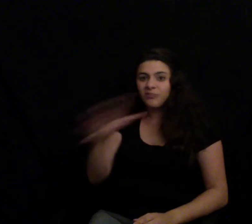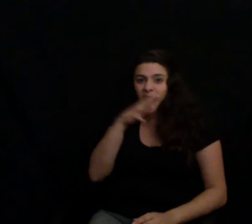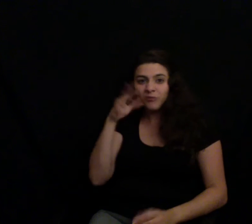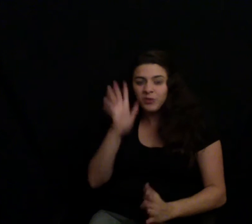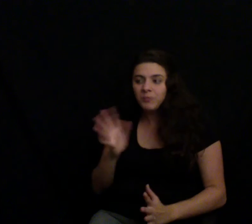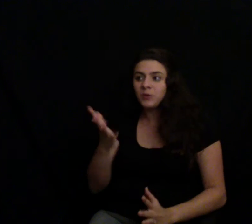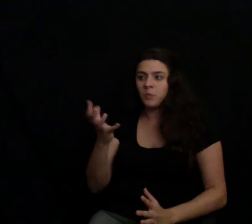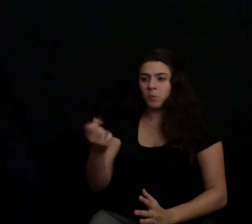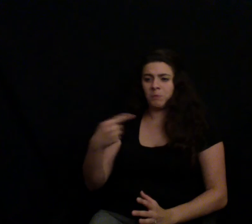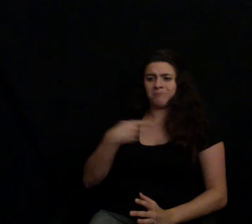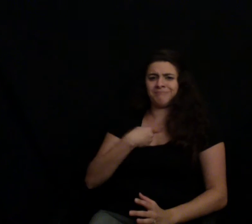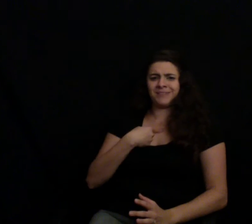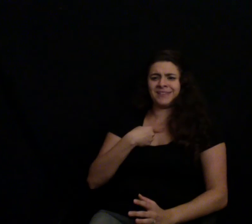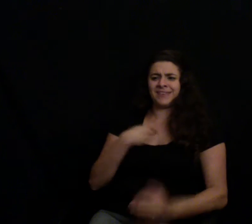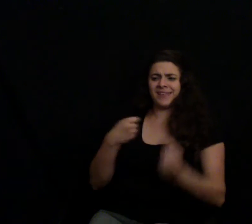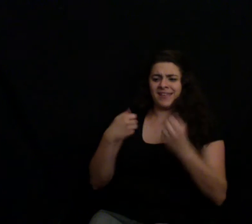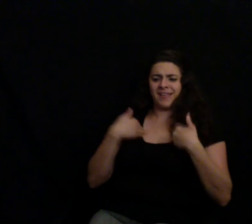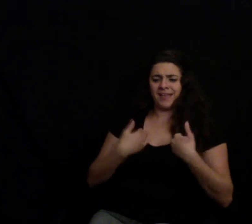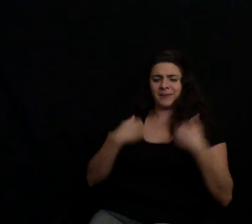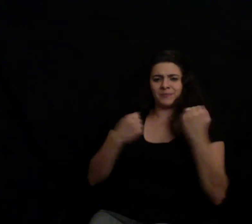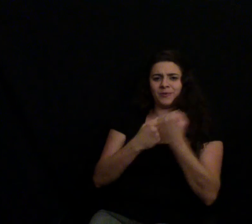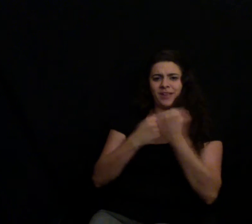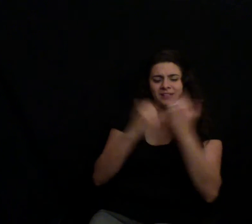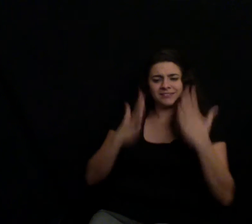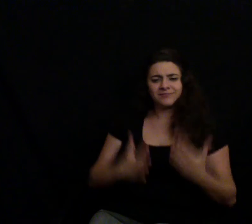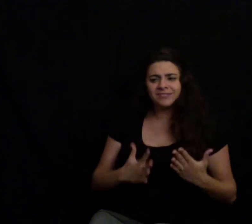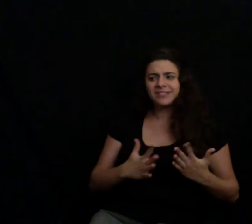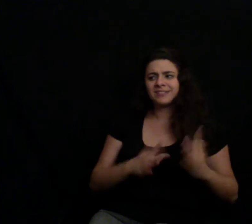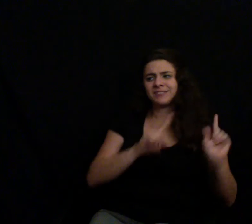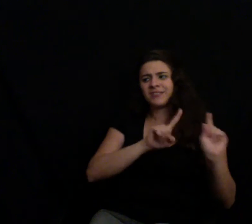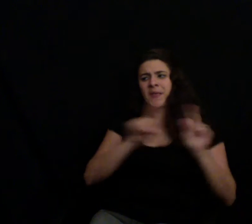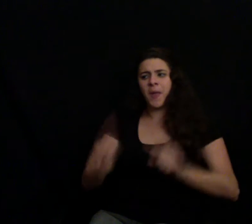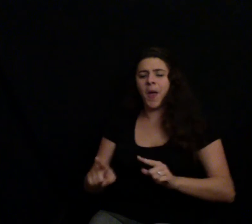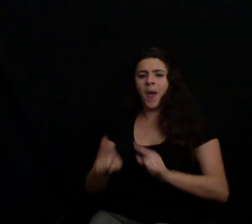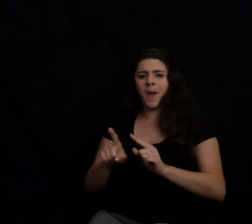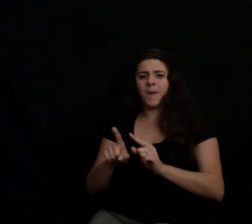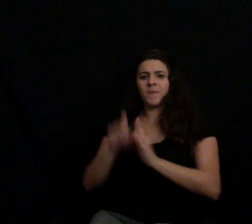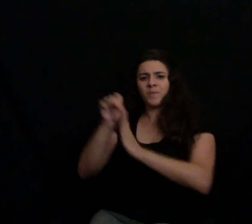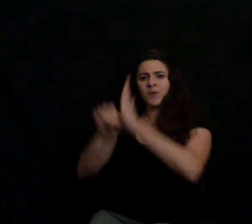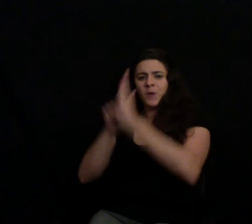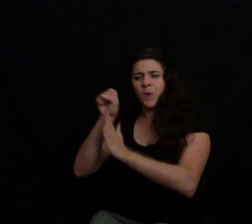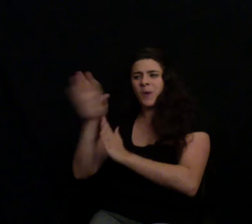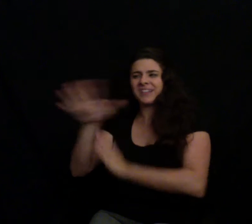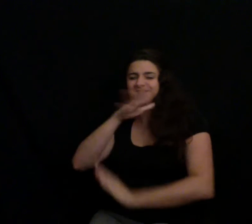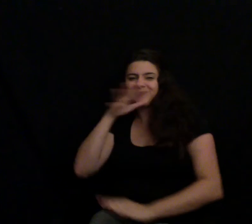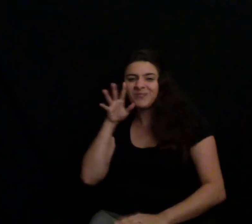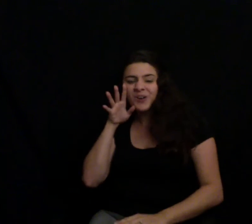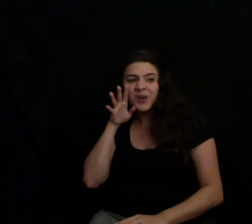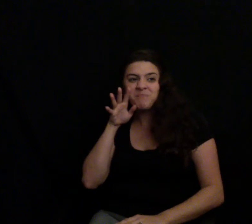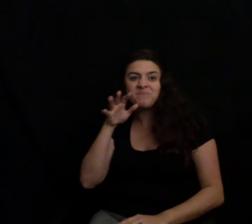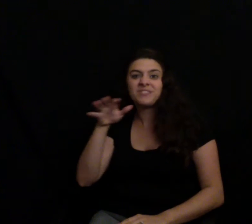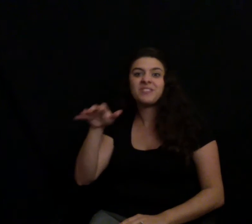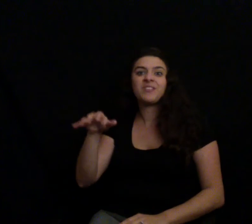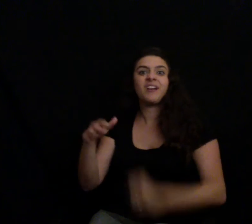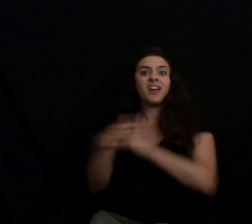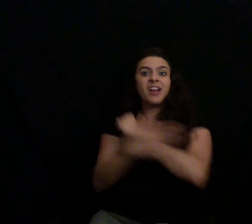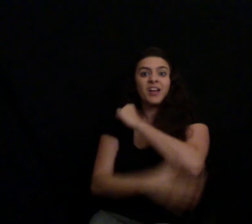come down and film inside a chicken factory farm when the rest of the country is trying to keep us out? It was